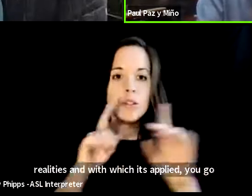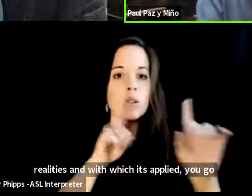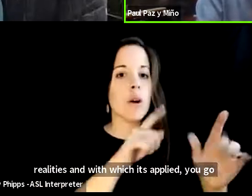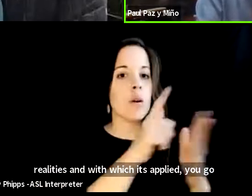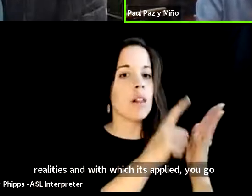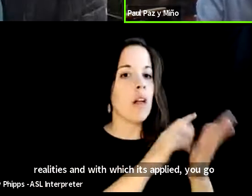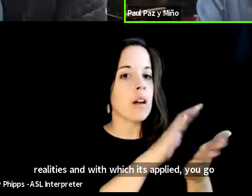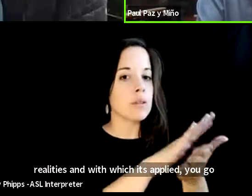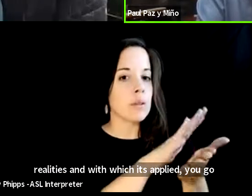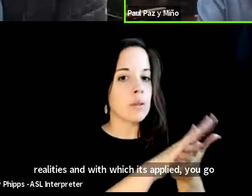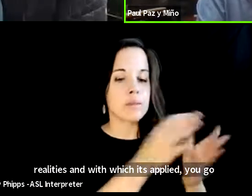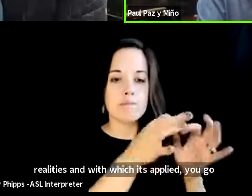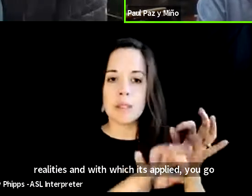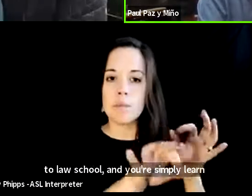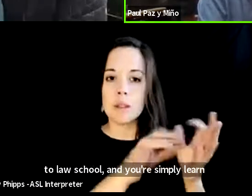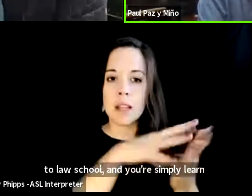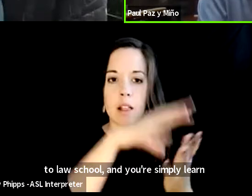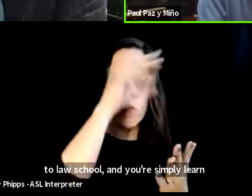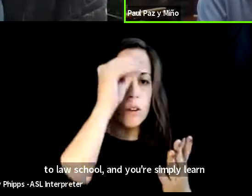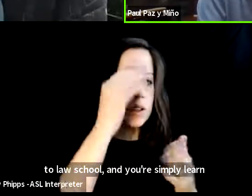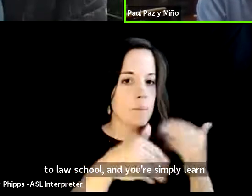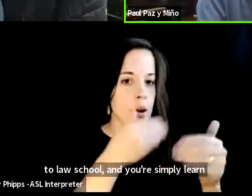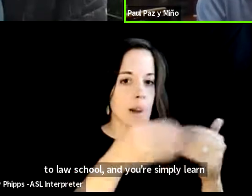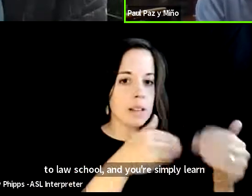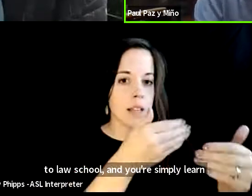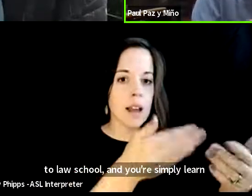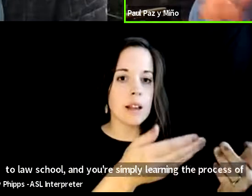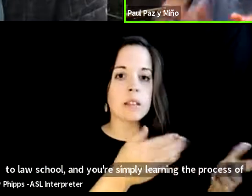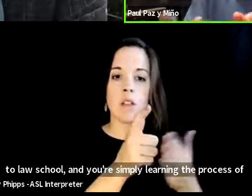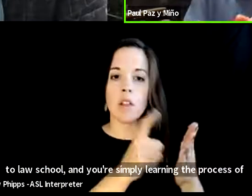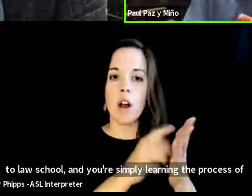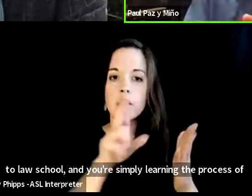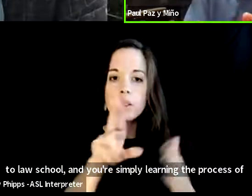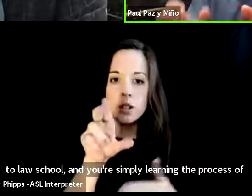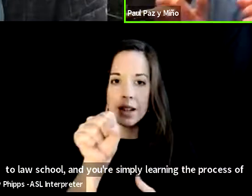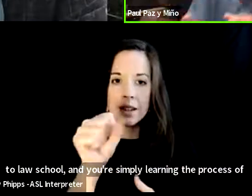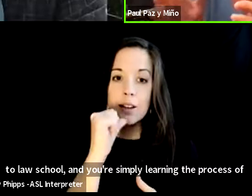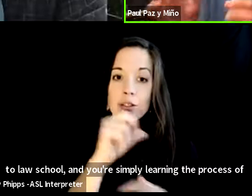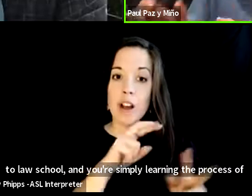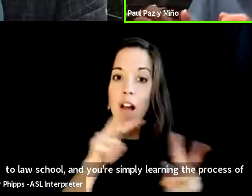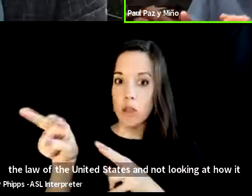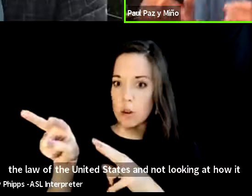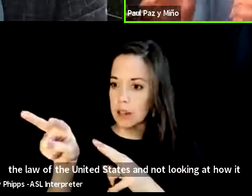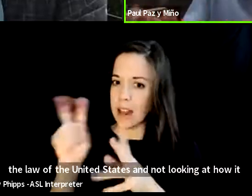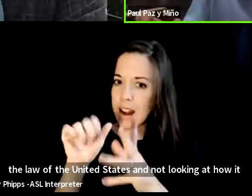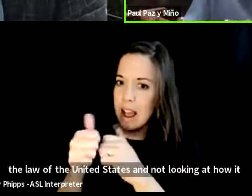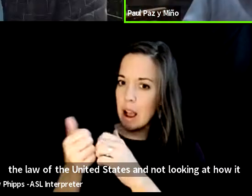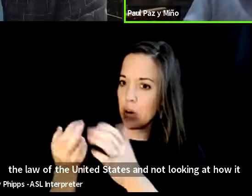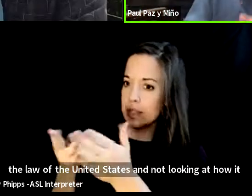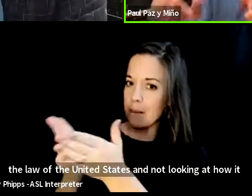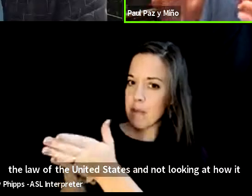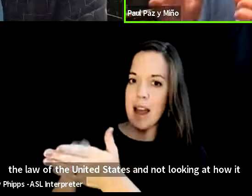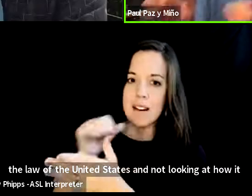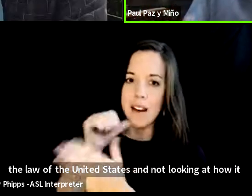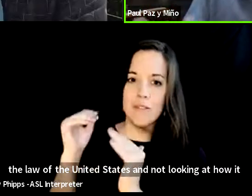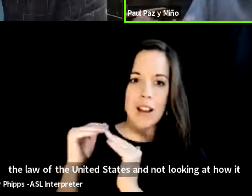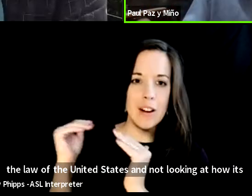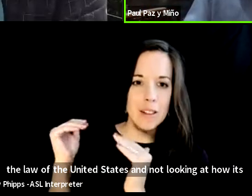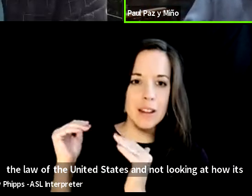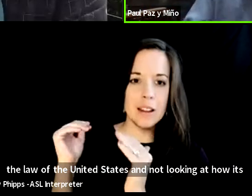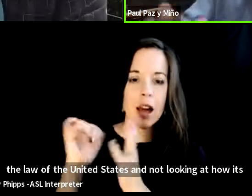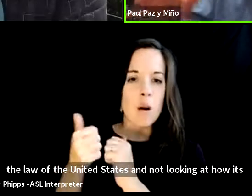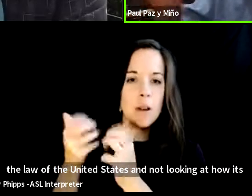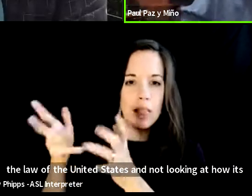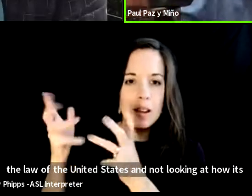simply learning the process of the law in the united states and not looking at how it's applied unfairly how it leaves so many